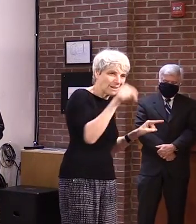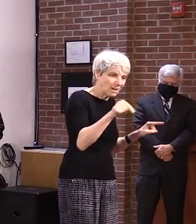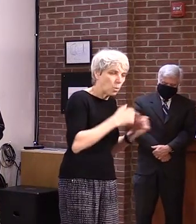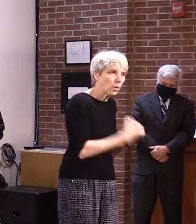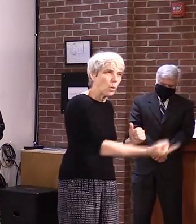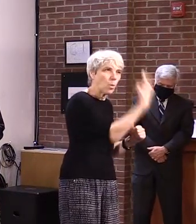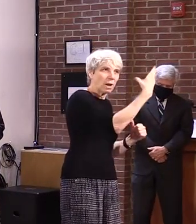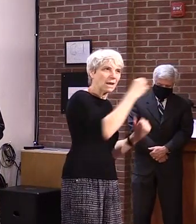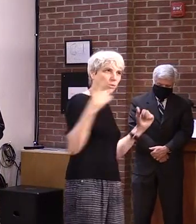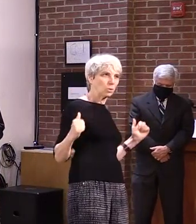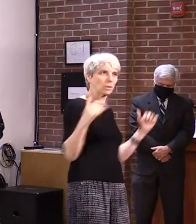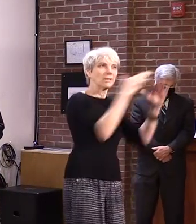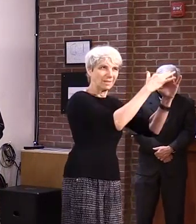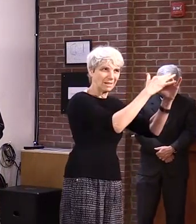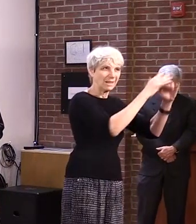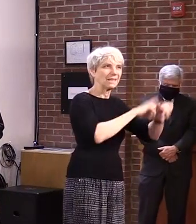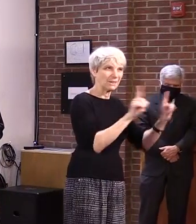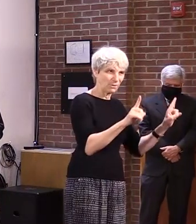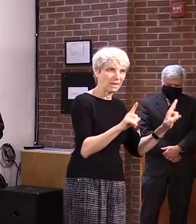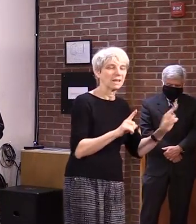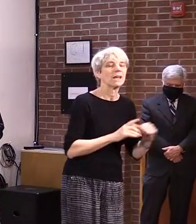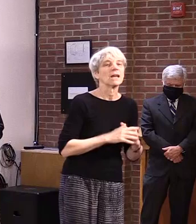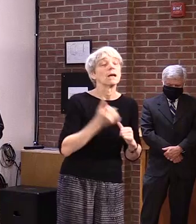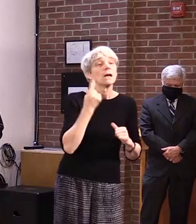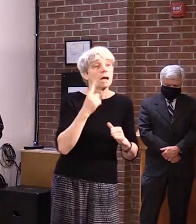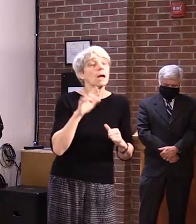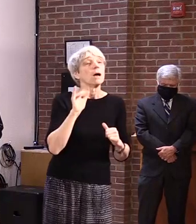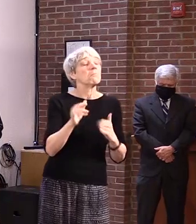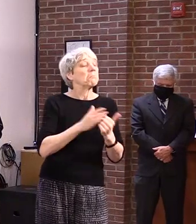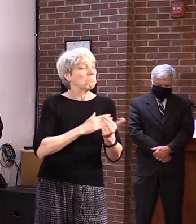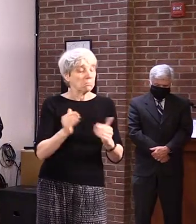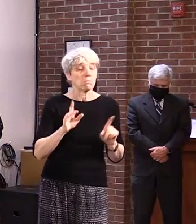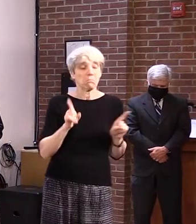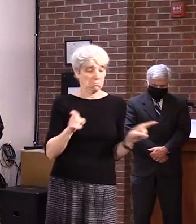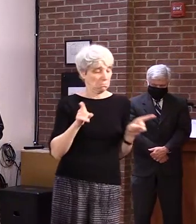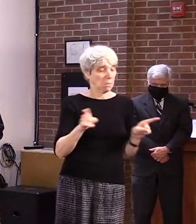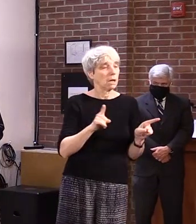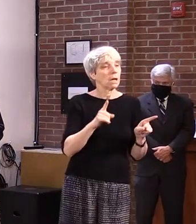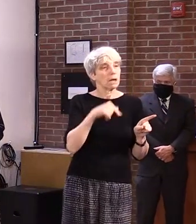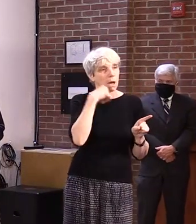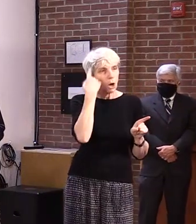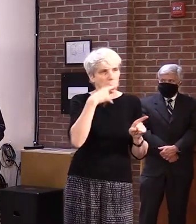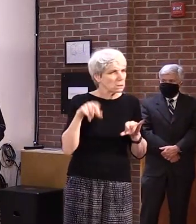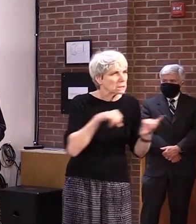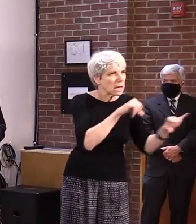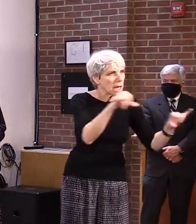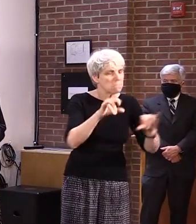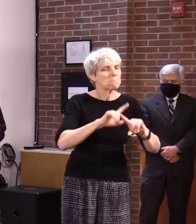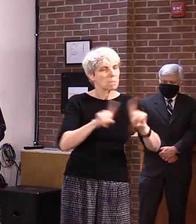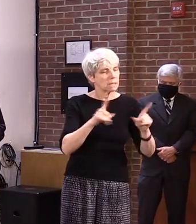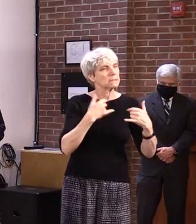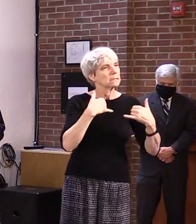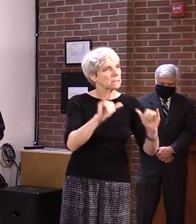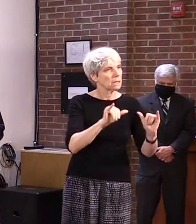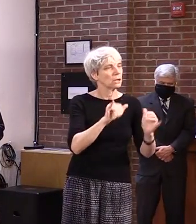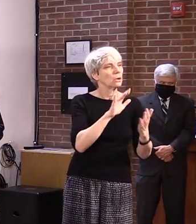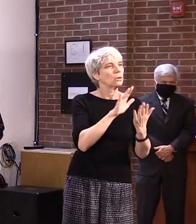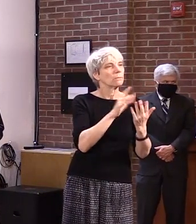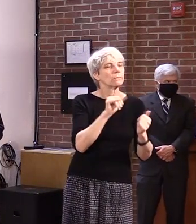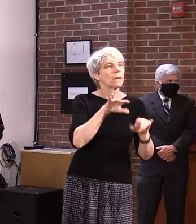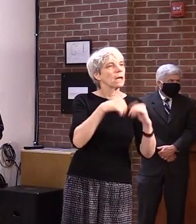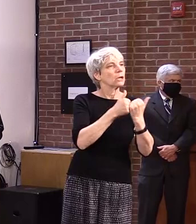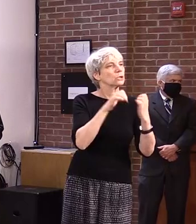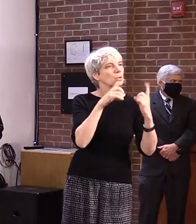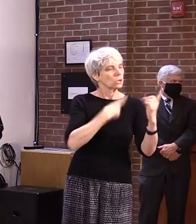In spite of these structural differences, however, the health guidance from the state provides a consistent framework for ensuring the safety of our students.